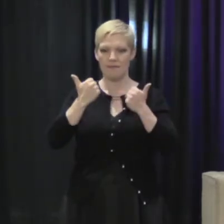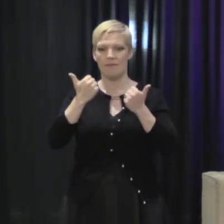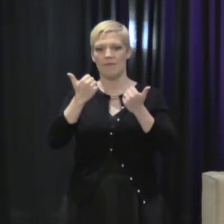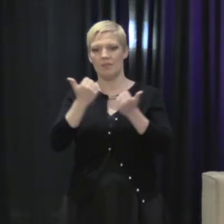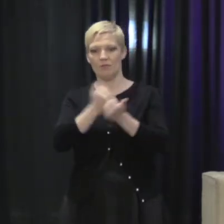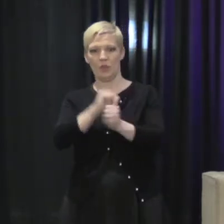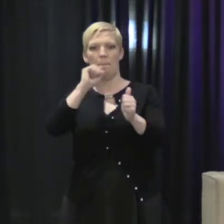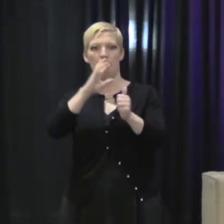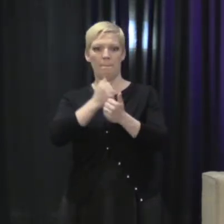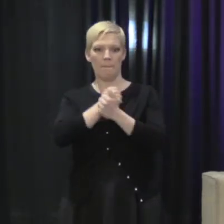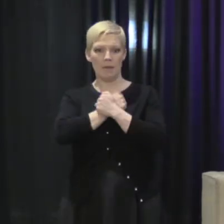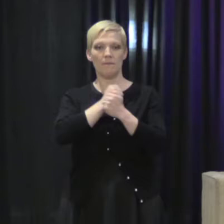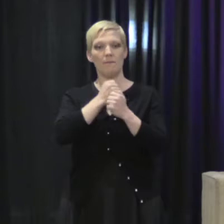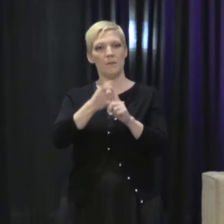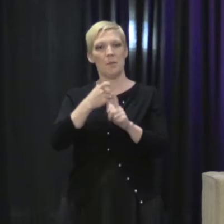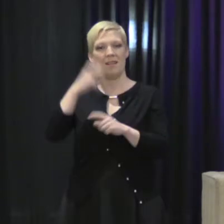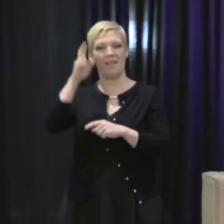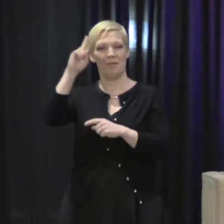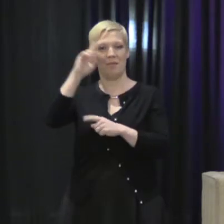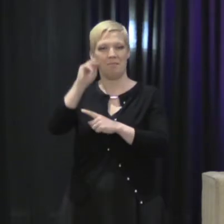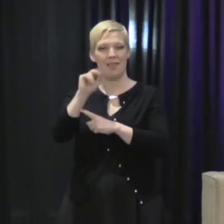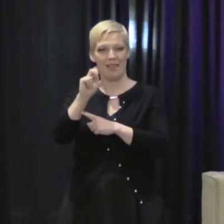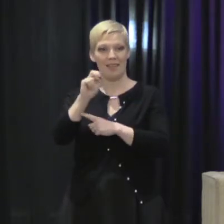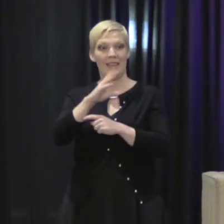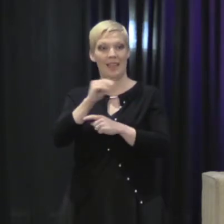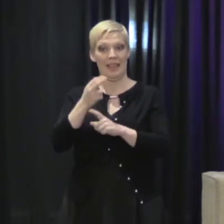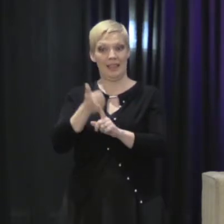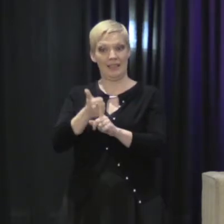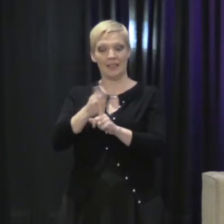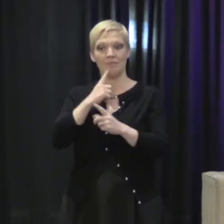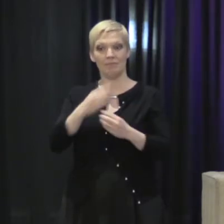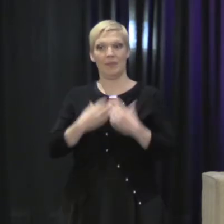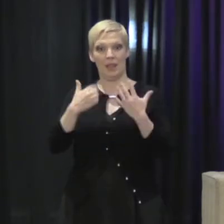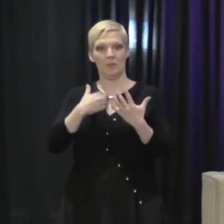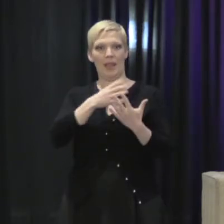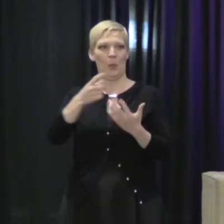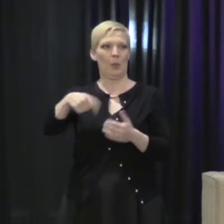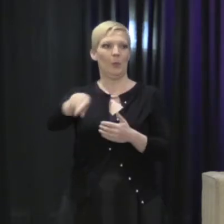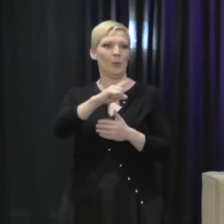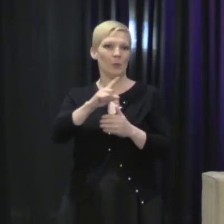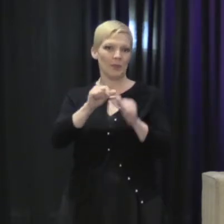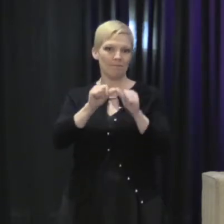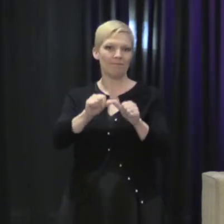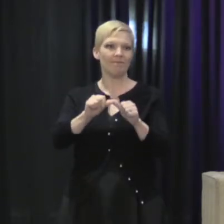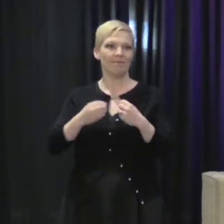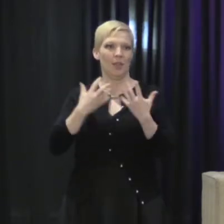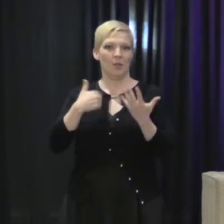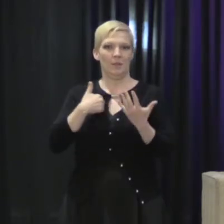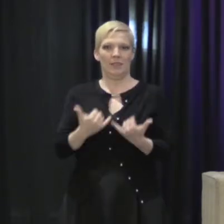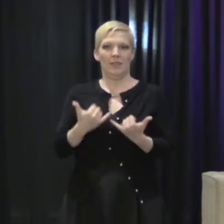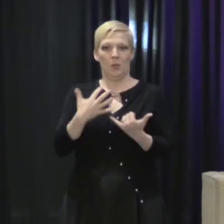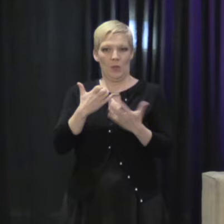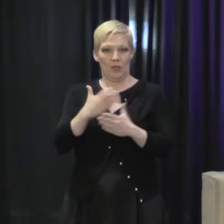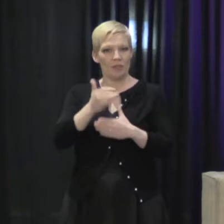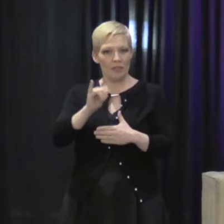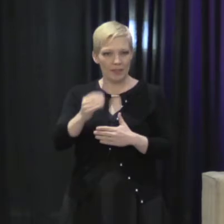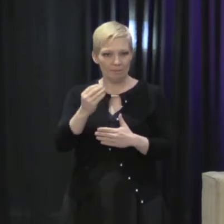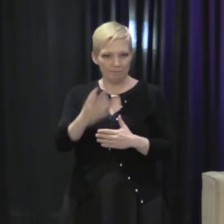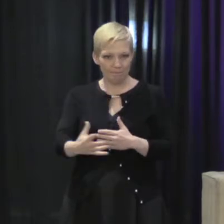Mike. And he inspired me. And you all continue to inspire me today. So I just wanted to kind of share that on a personal note.